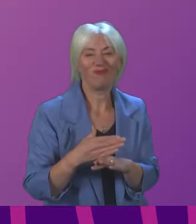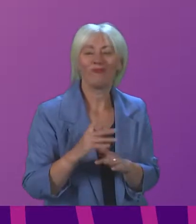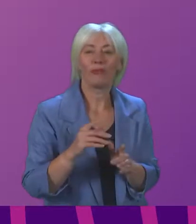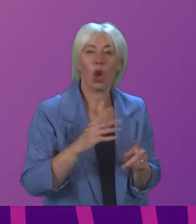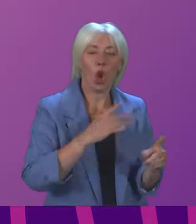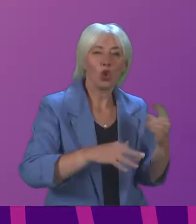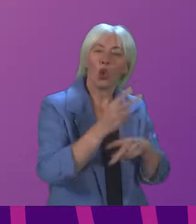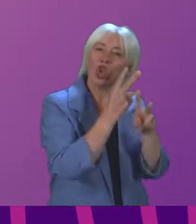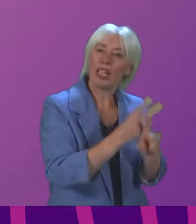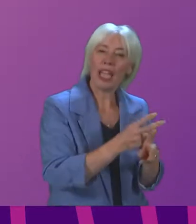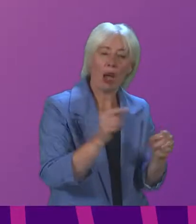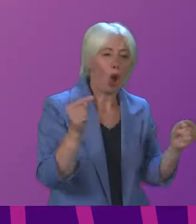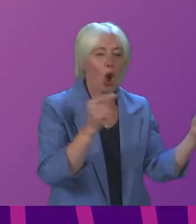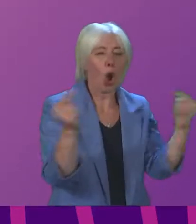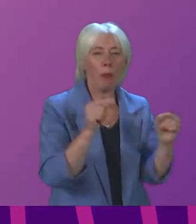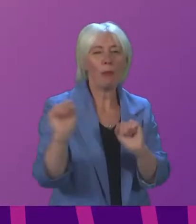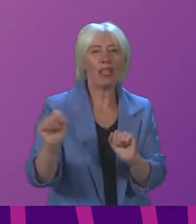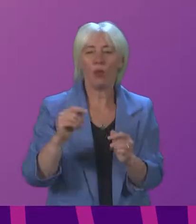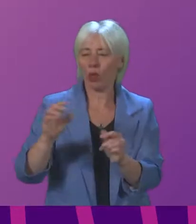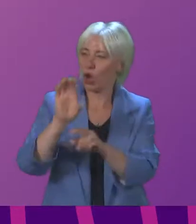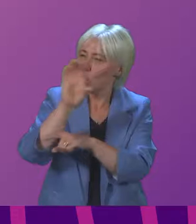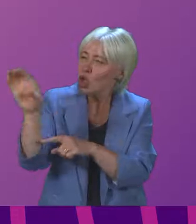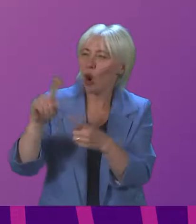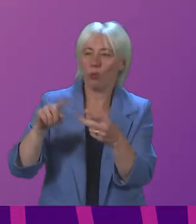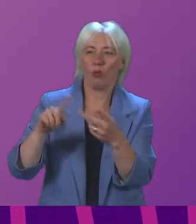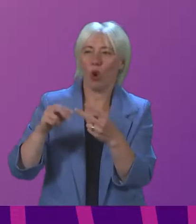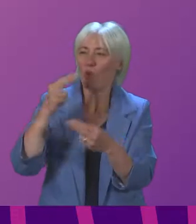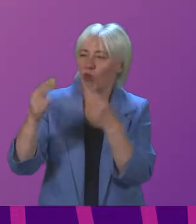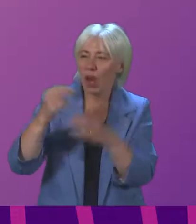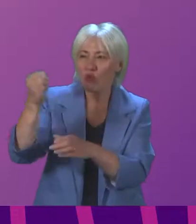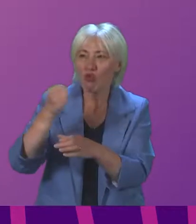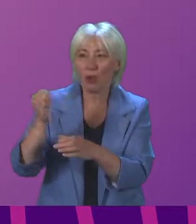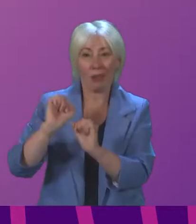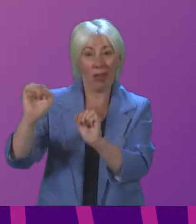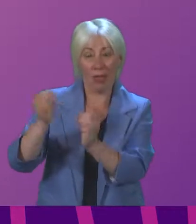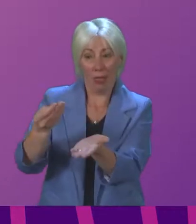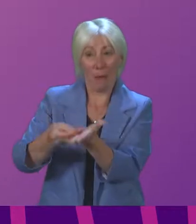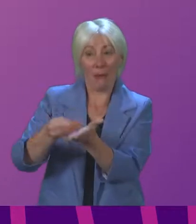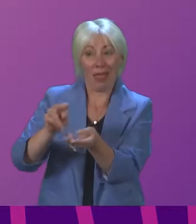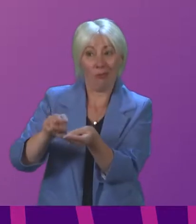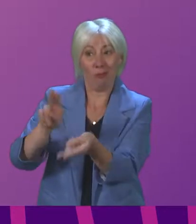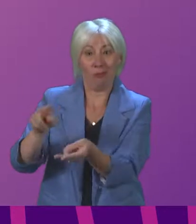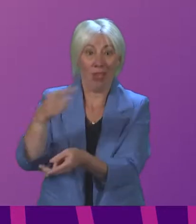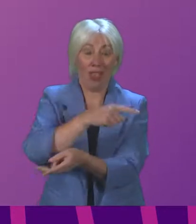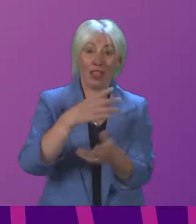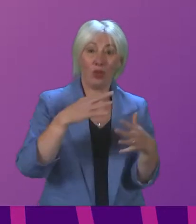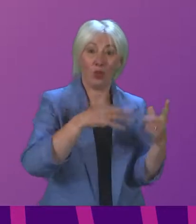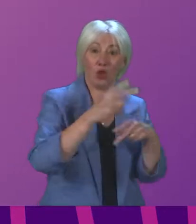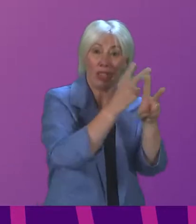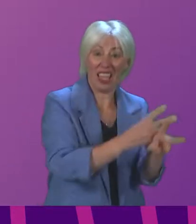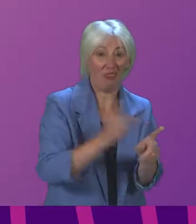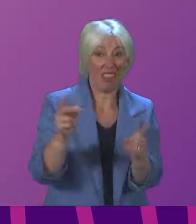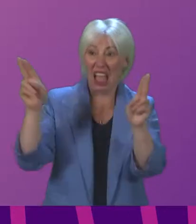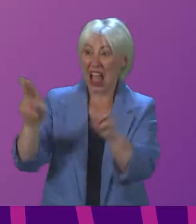compete with sectors such as retail and hospitality offering similar or even better rates of pay and comparatively less pressured and